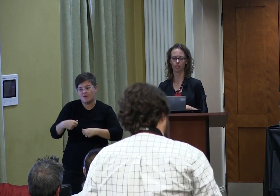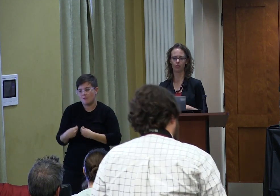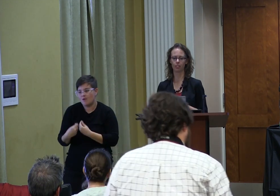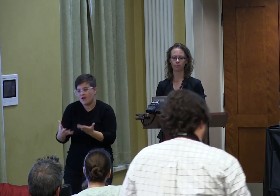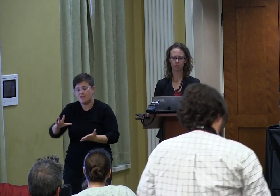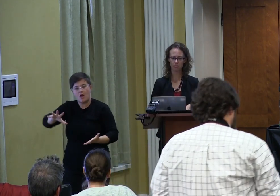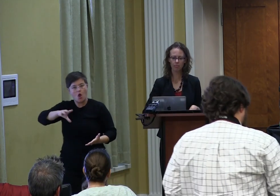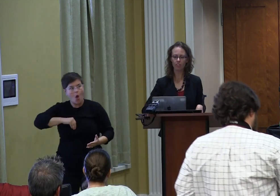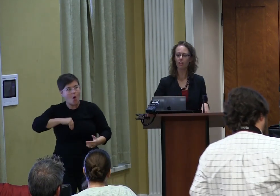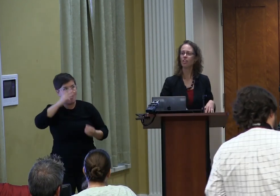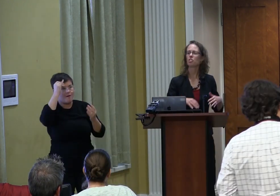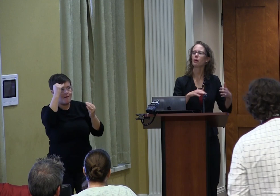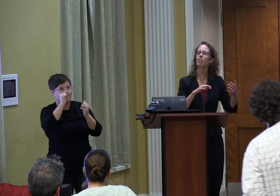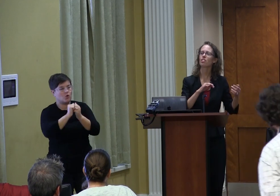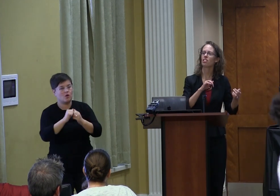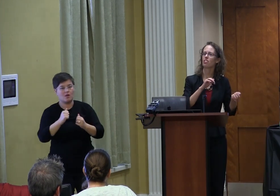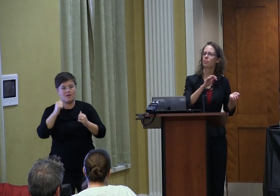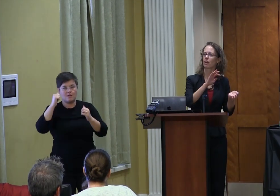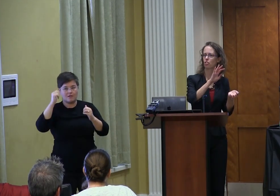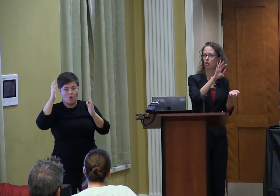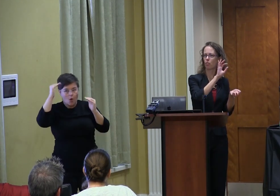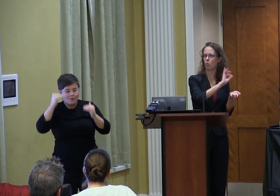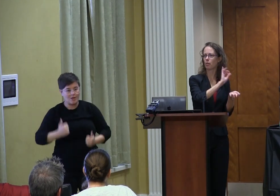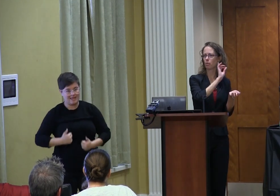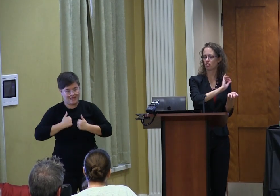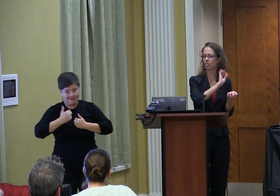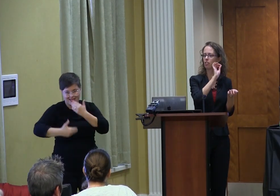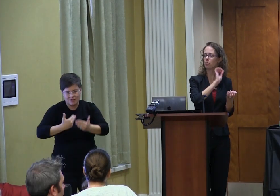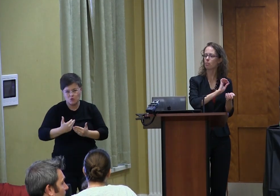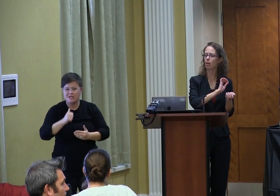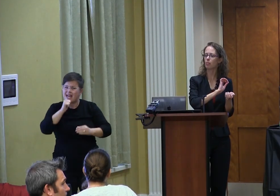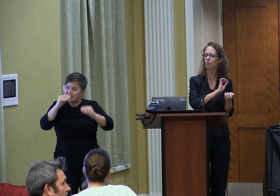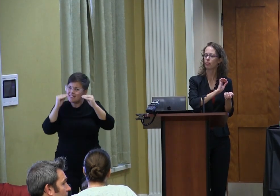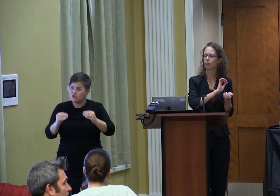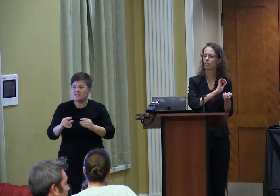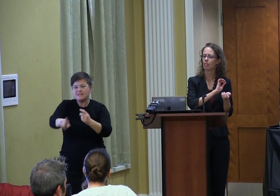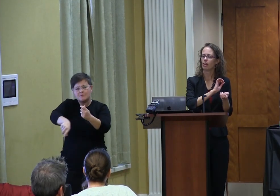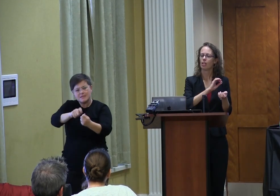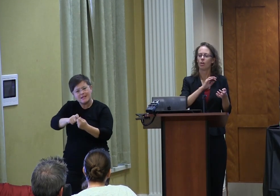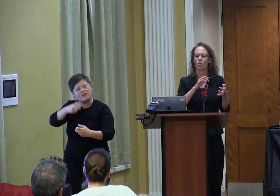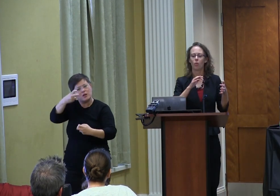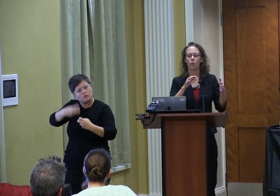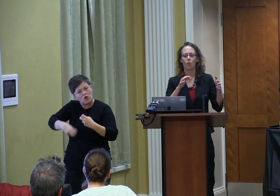toward hopeful living. So, we aren't just teaching how to solve one particular problem.